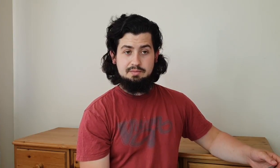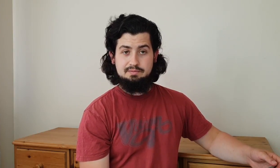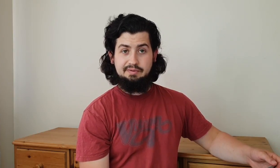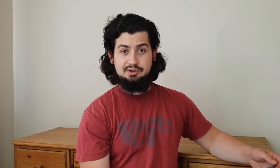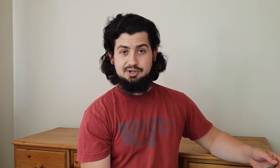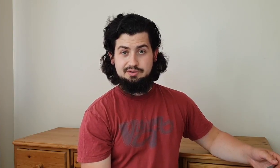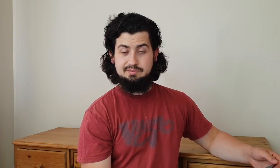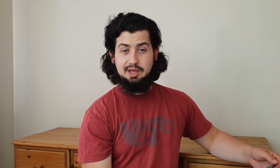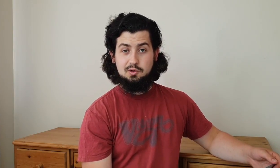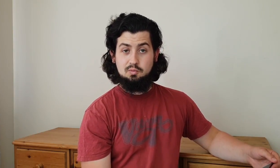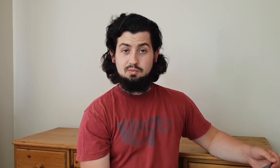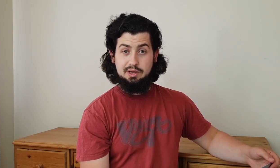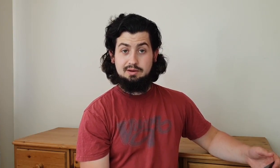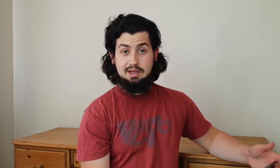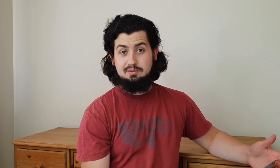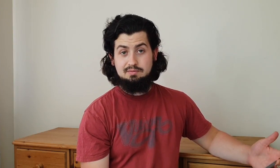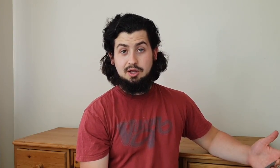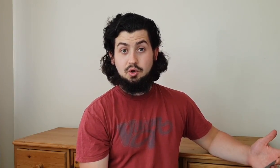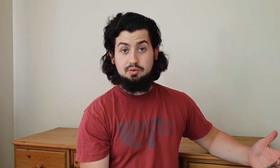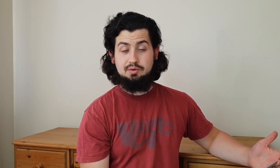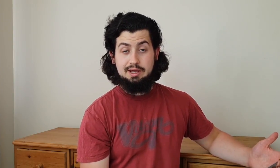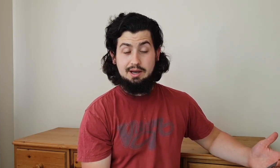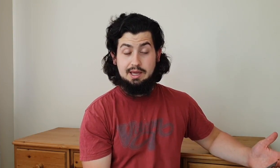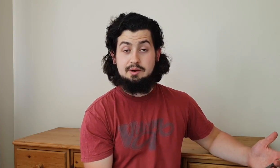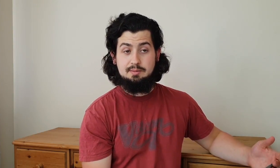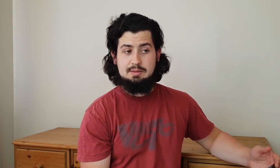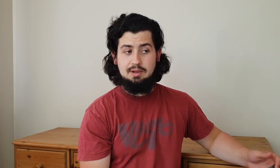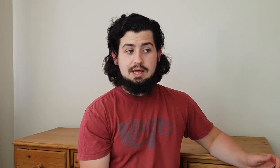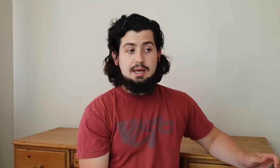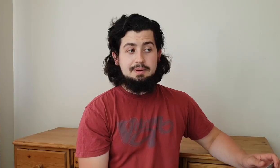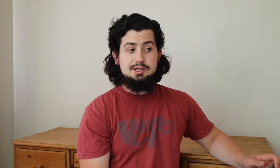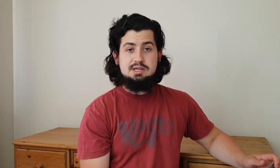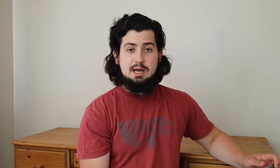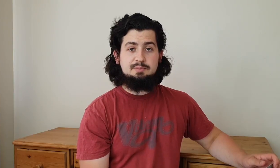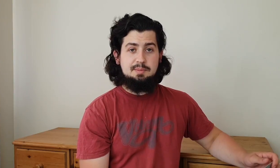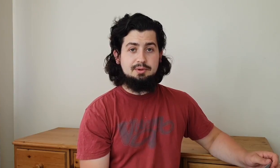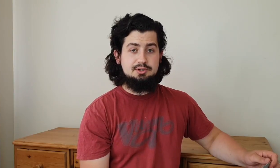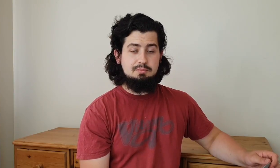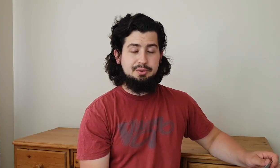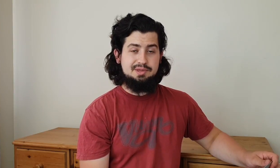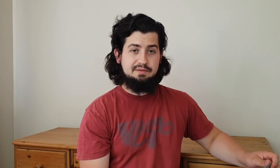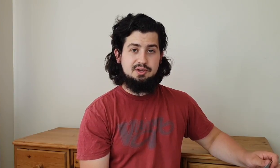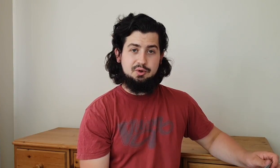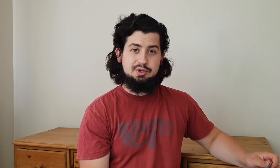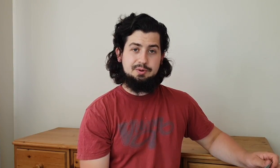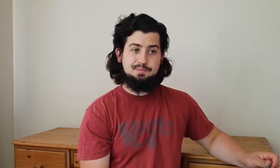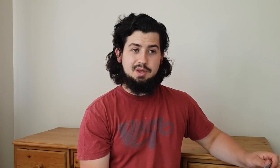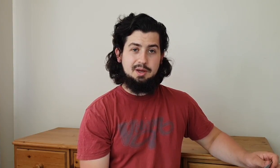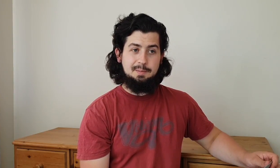function like normal like like like non like like hearing people but actually deaf people can do most stuff that you can do um